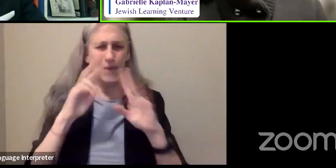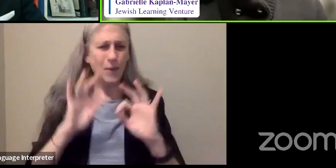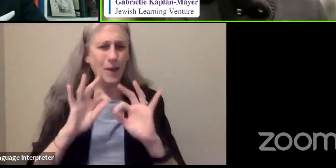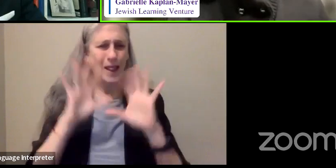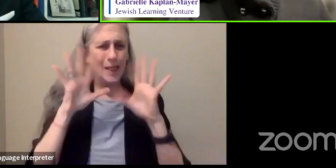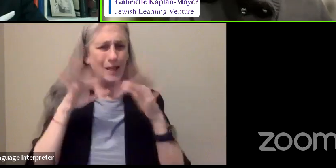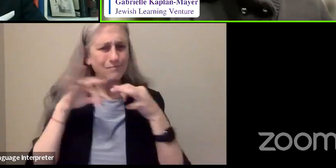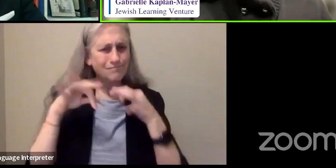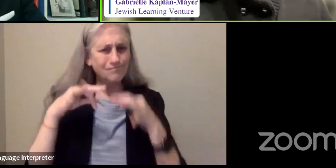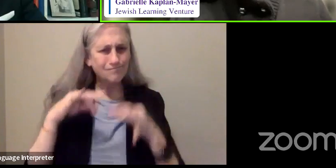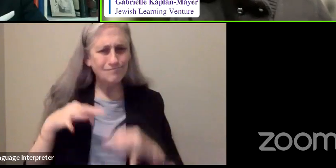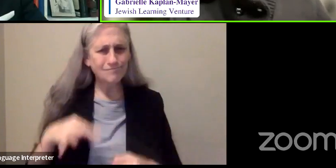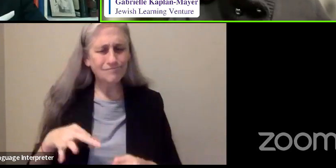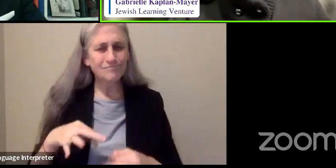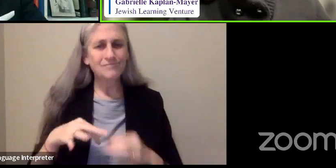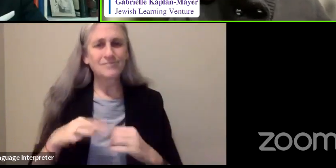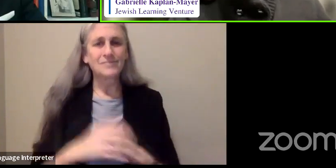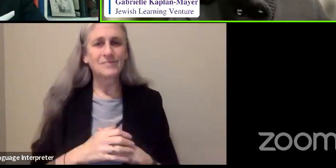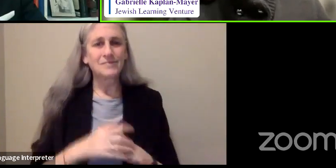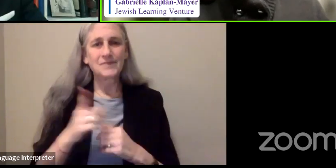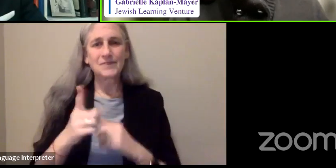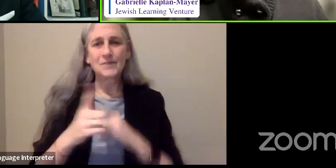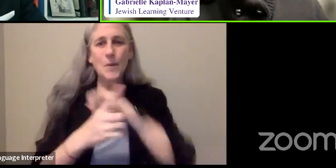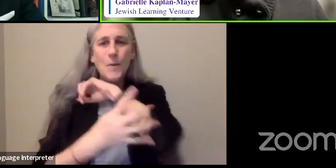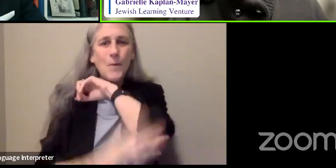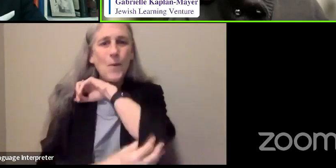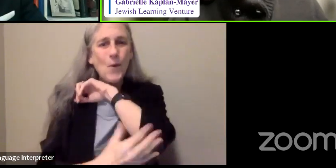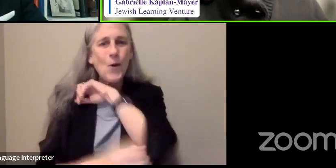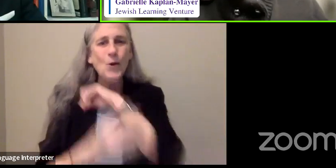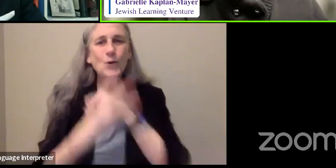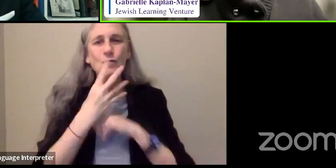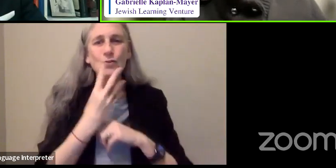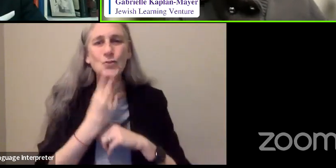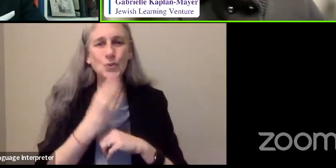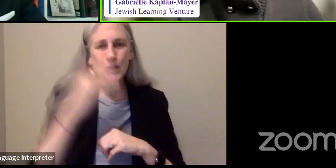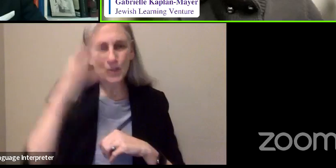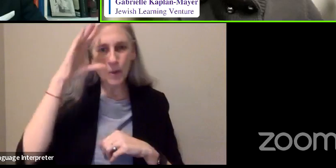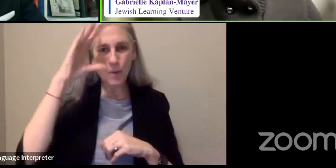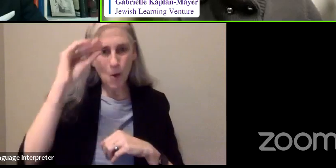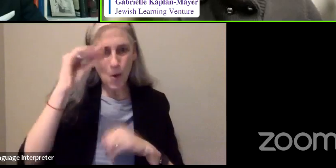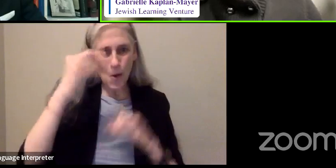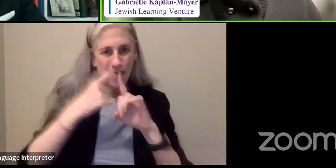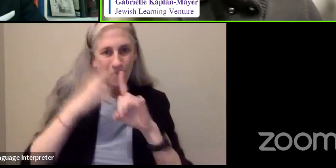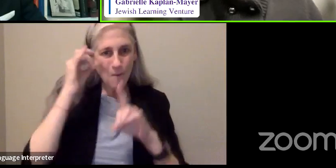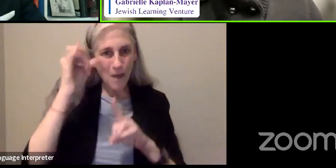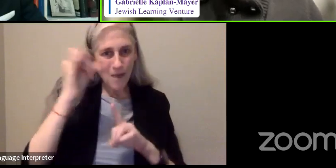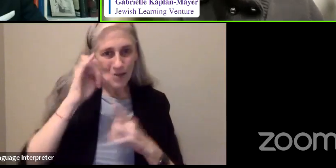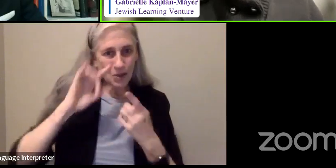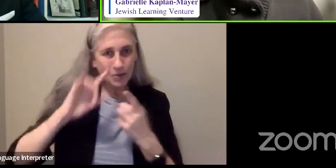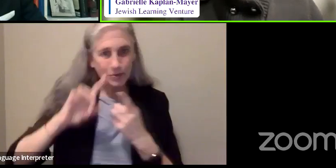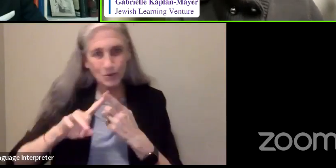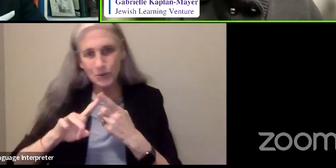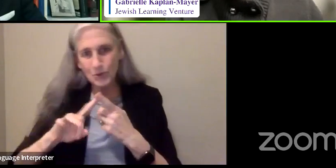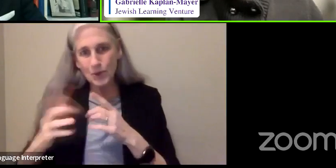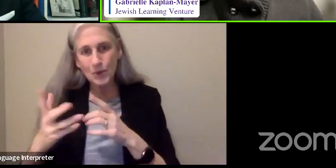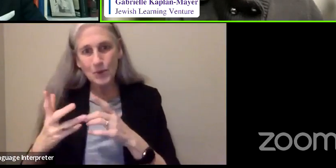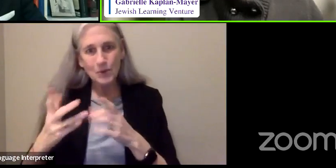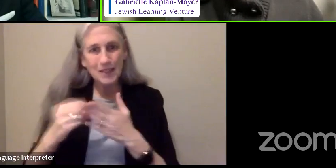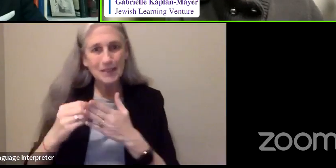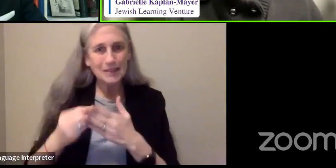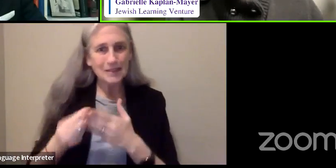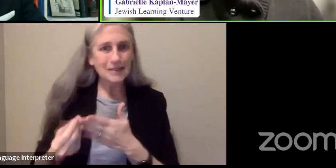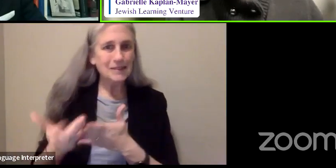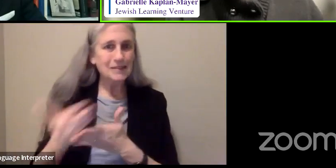went from being that poor Jewish kid from Buffalo to earning a scholarship to